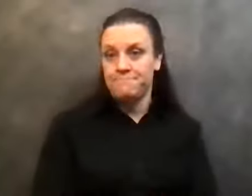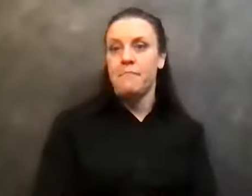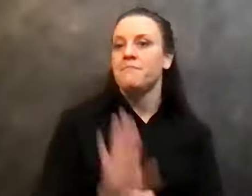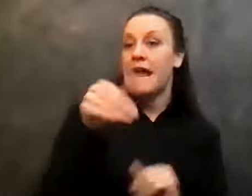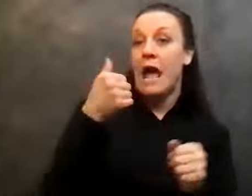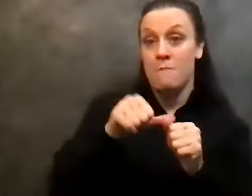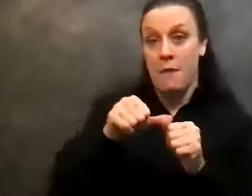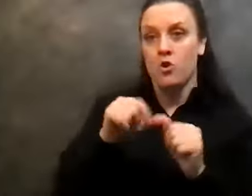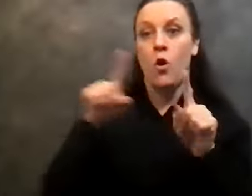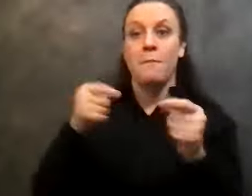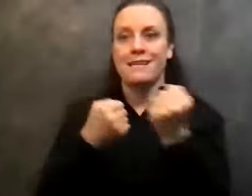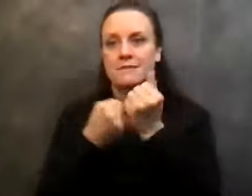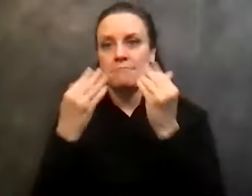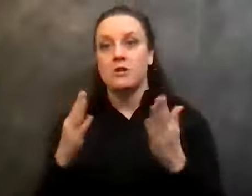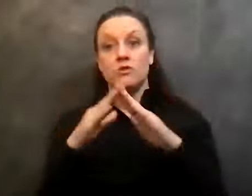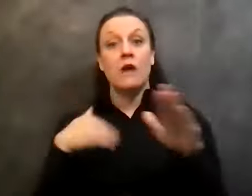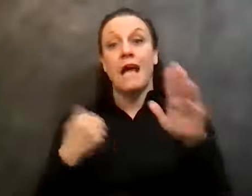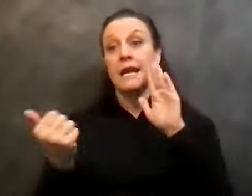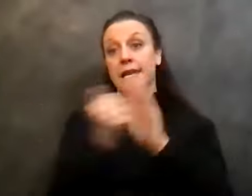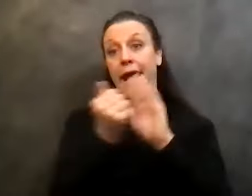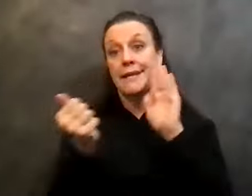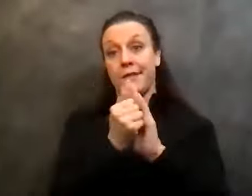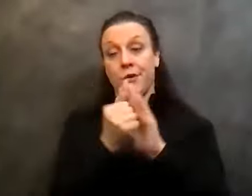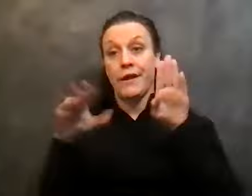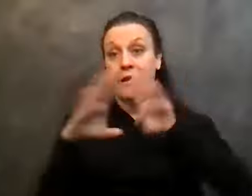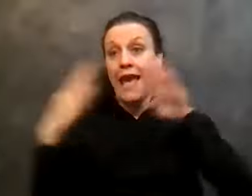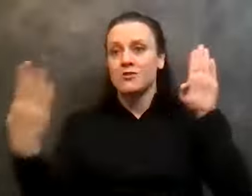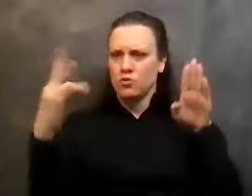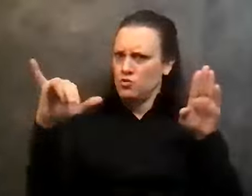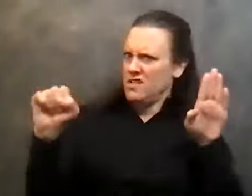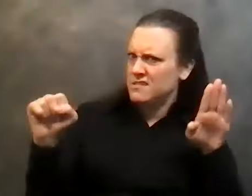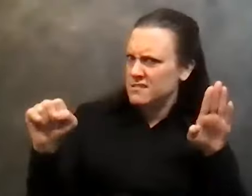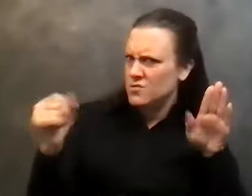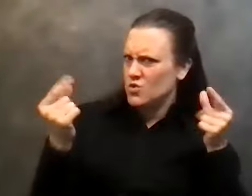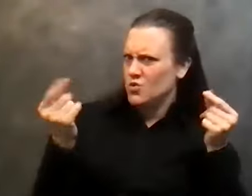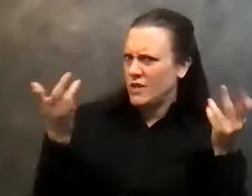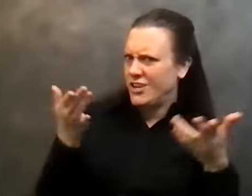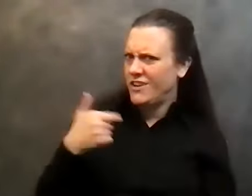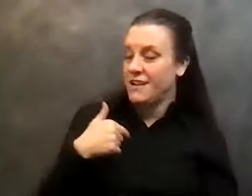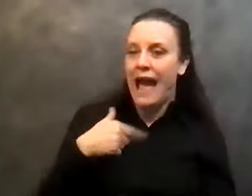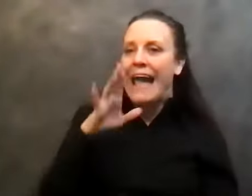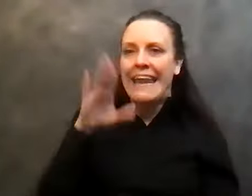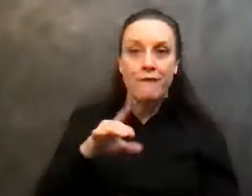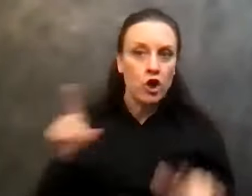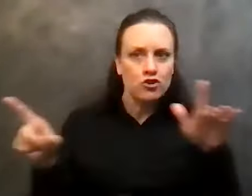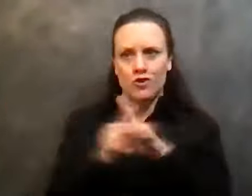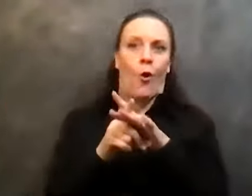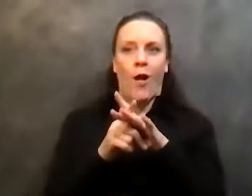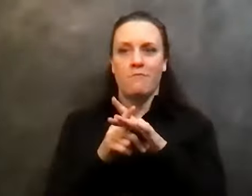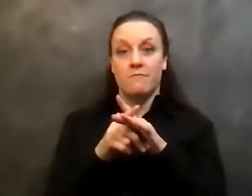over my sponsor's house and knocking on his door. And when he answered the door, Chris, what are you doing here? Cause I never just showed up. I couldn't